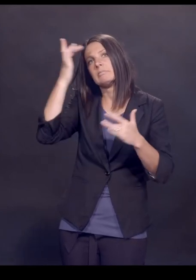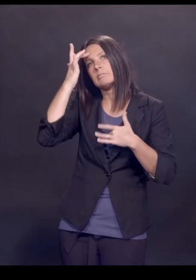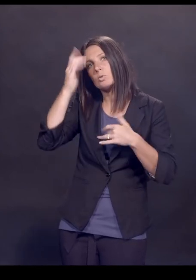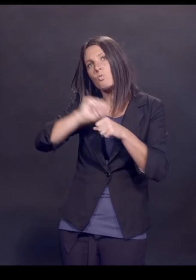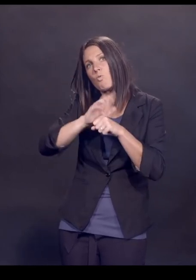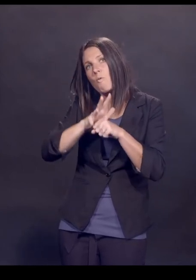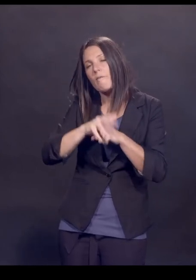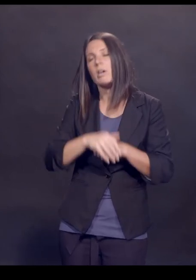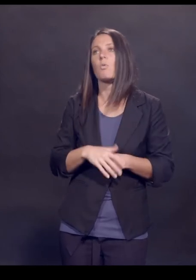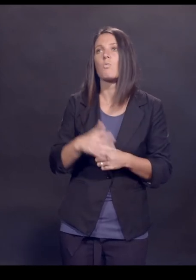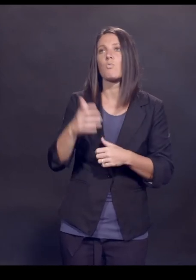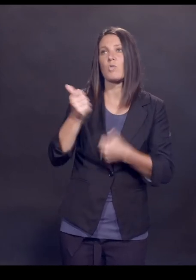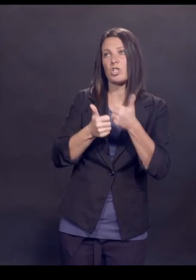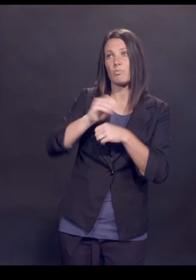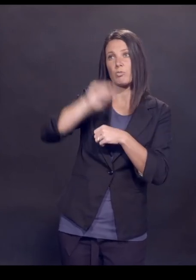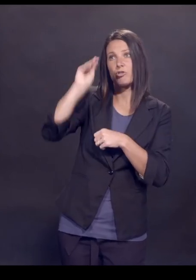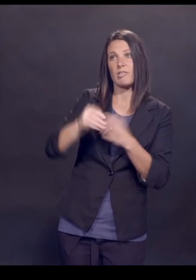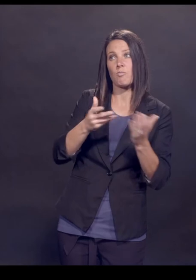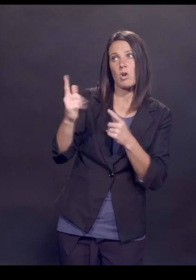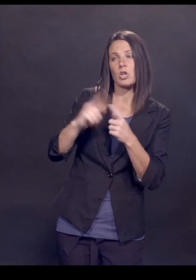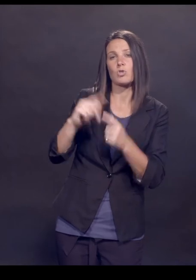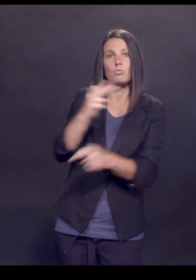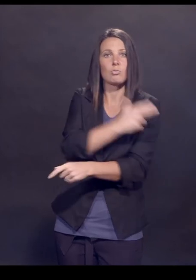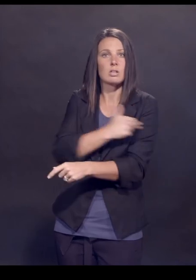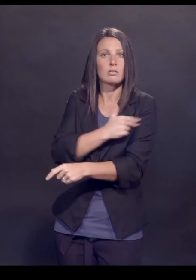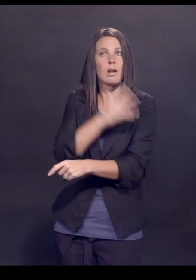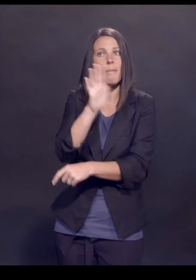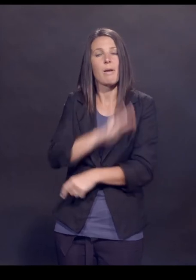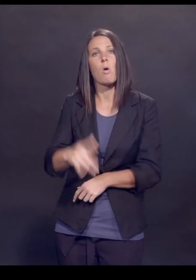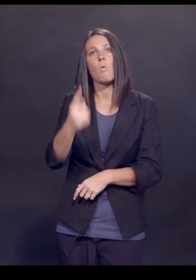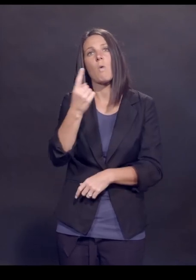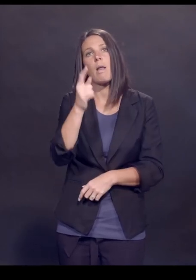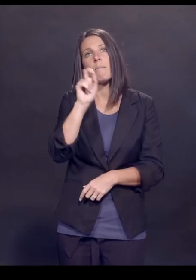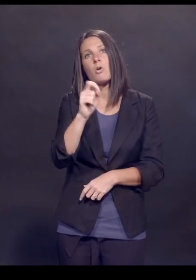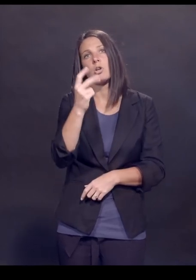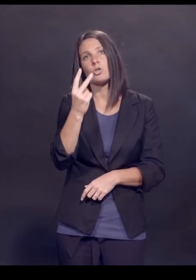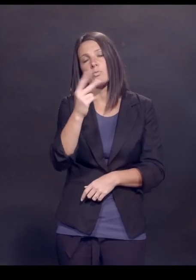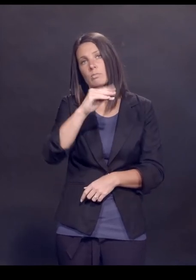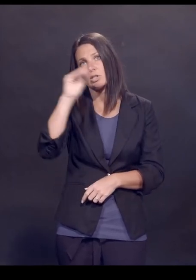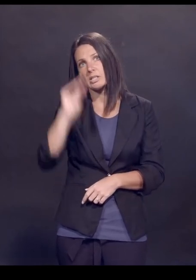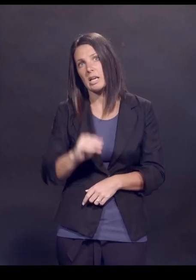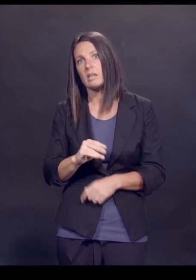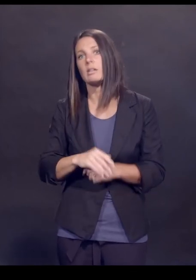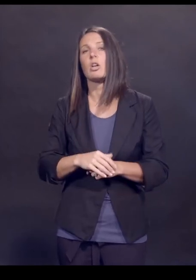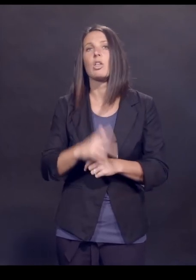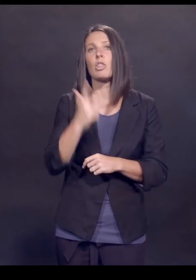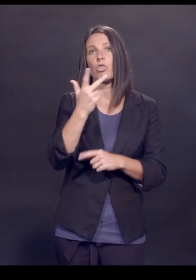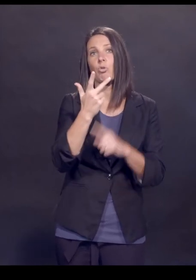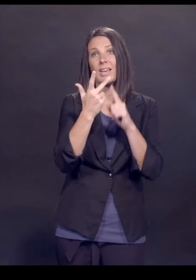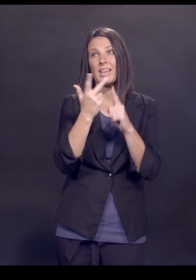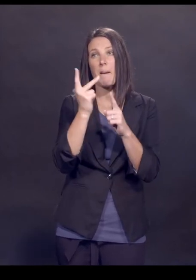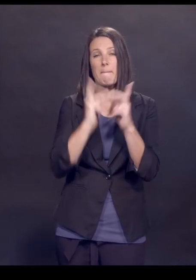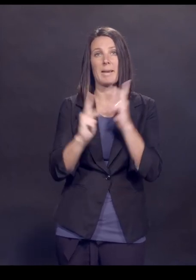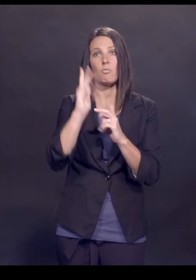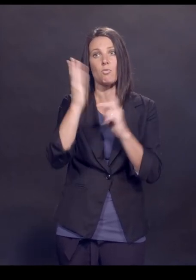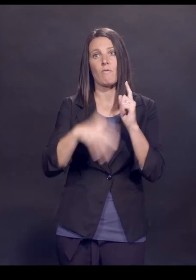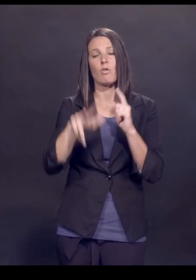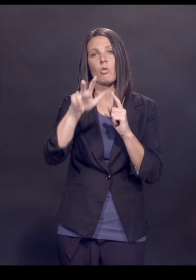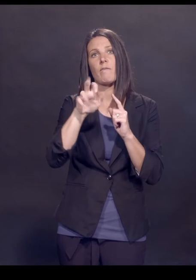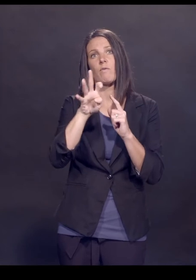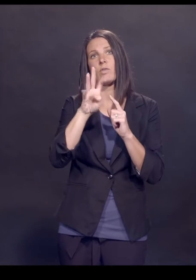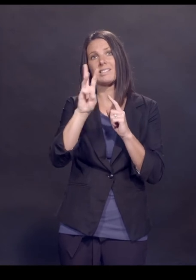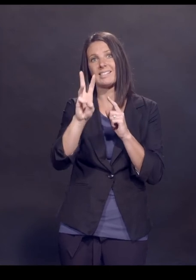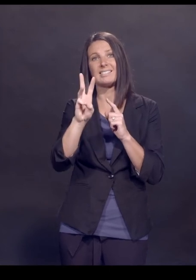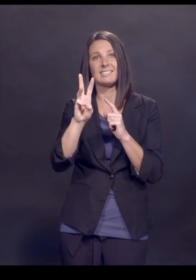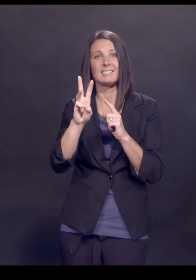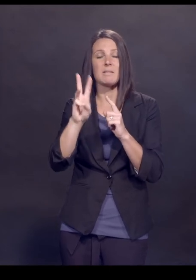So what percentage of them were hospitalized? And the answer was about 1.2%, four of 346 people. That's a vaccine that's continuing